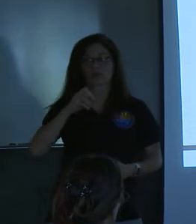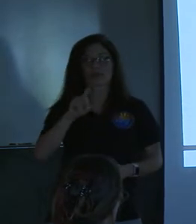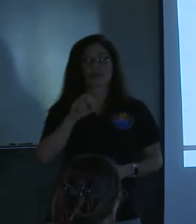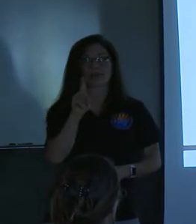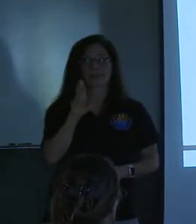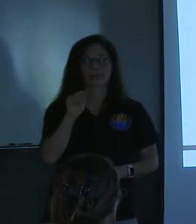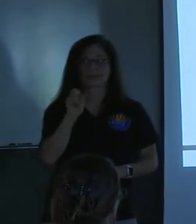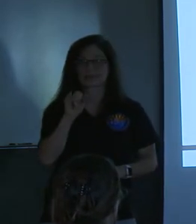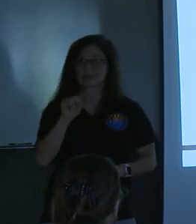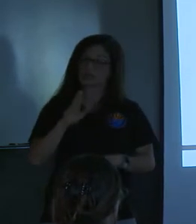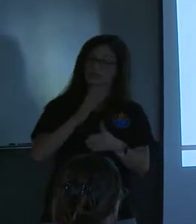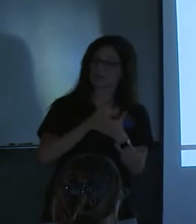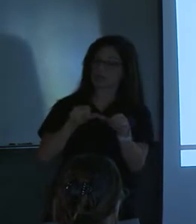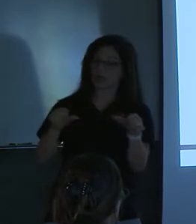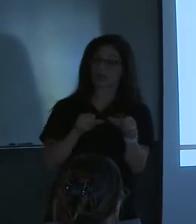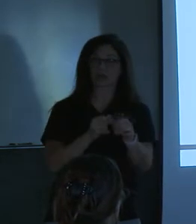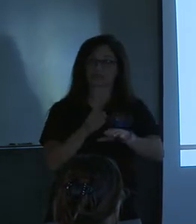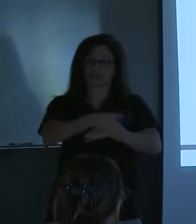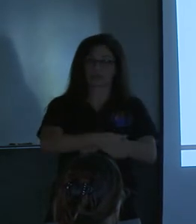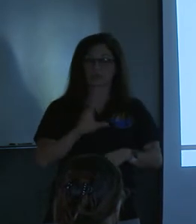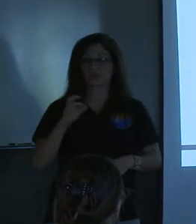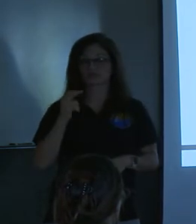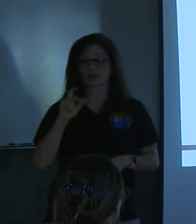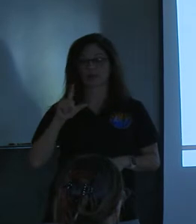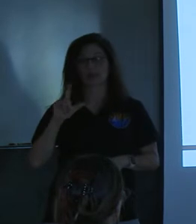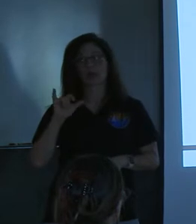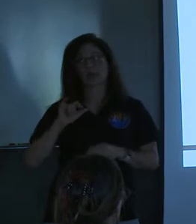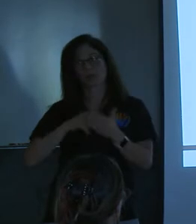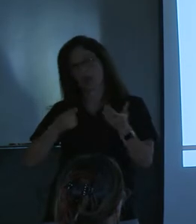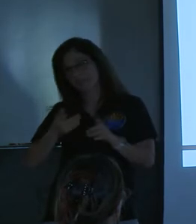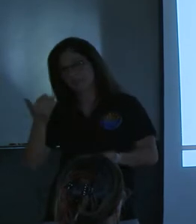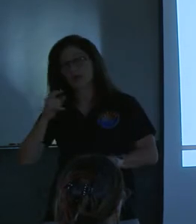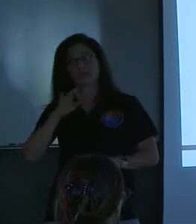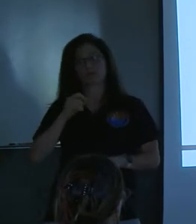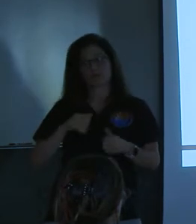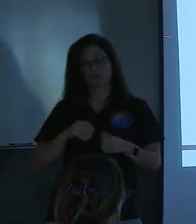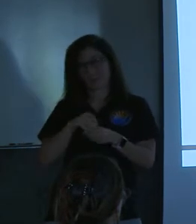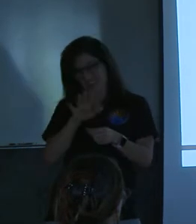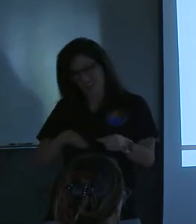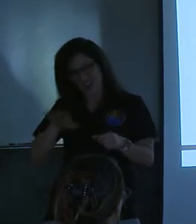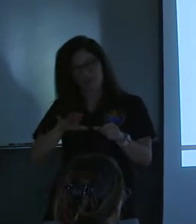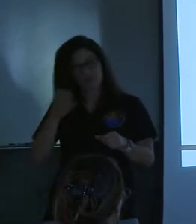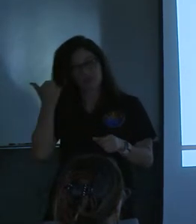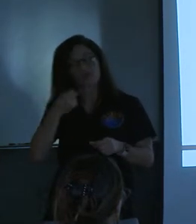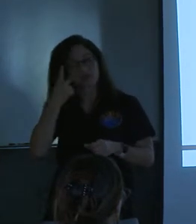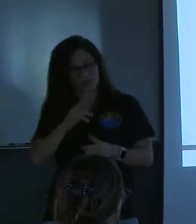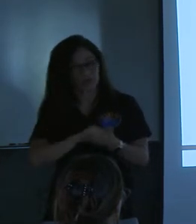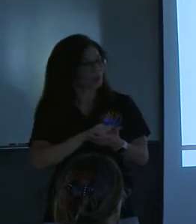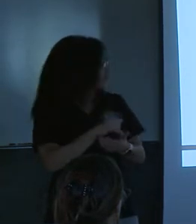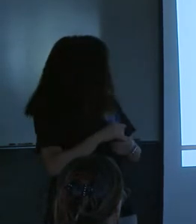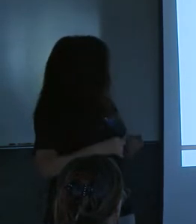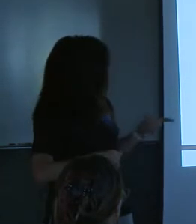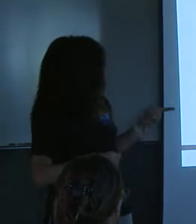In some places it cuts this channel similar to what it did before. think we've, if you've been in that area, you've seen that before. It cut